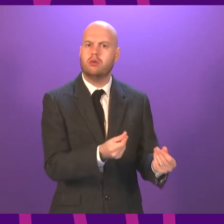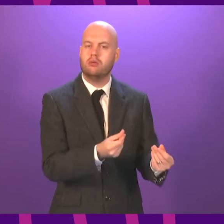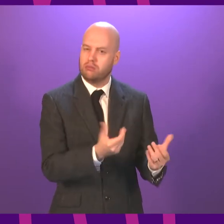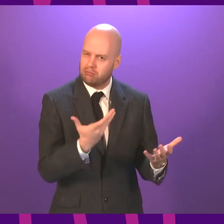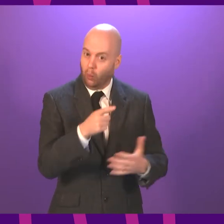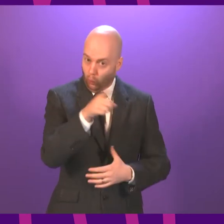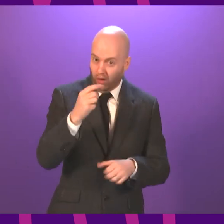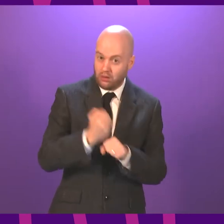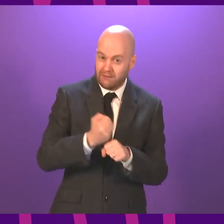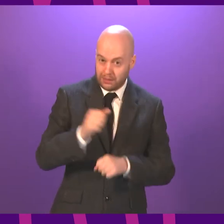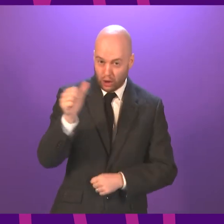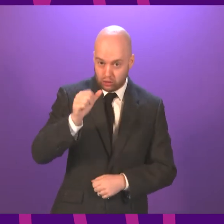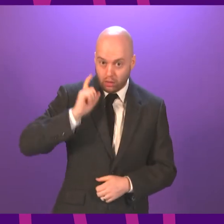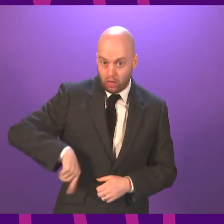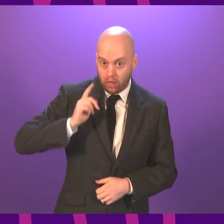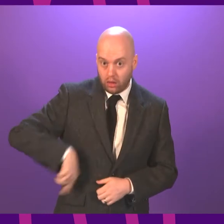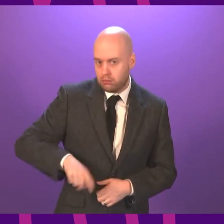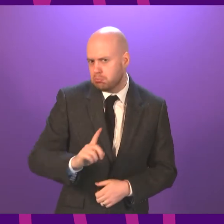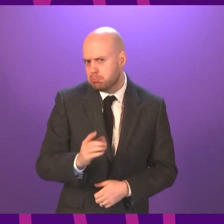denial about this? The First Minister?